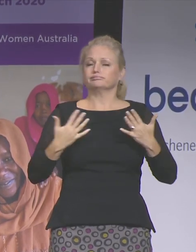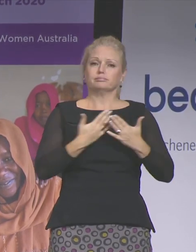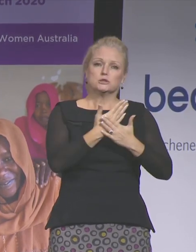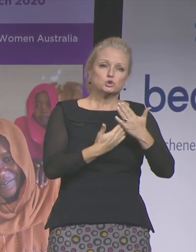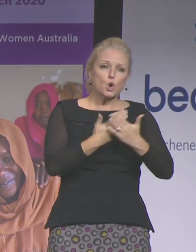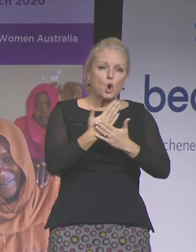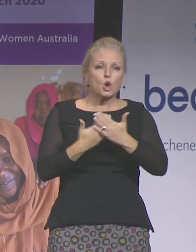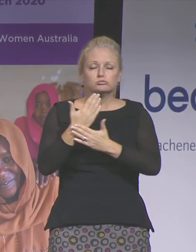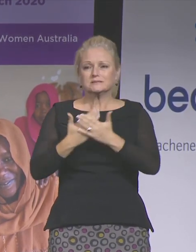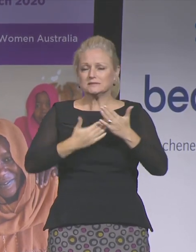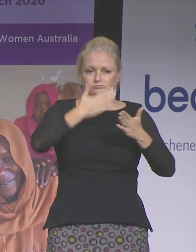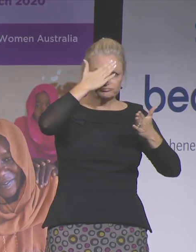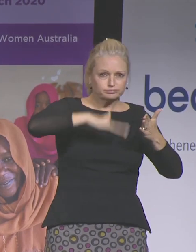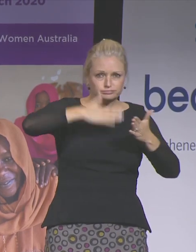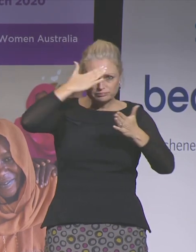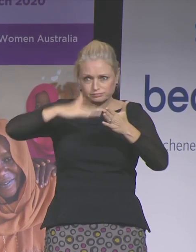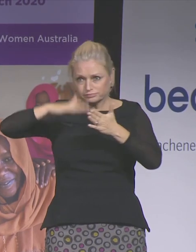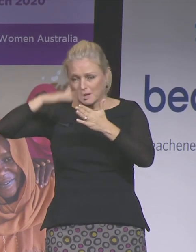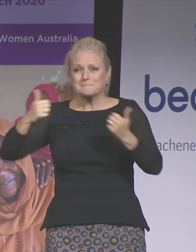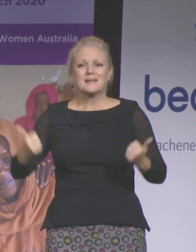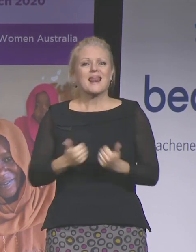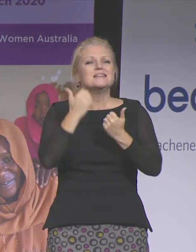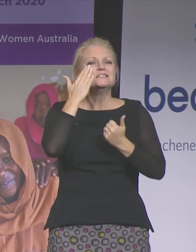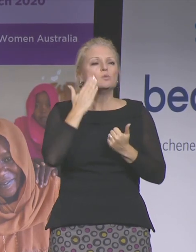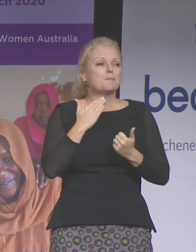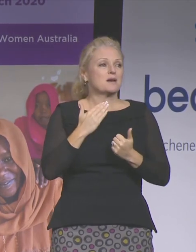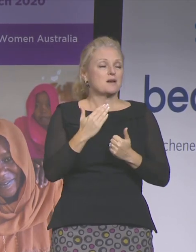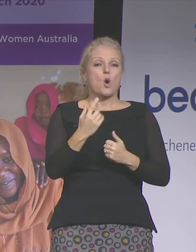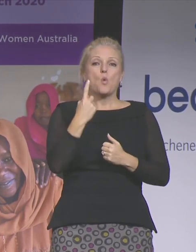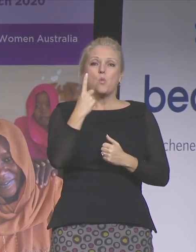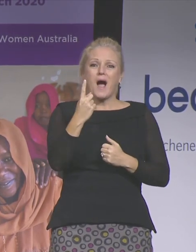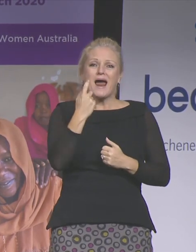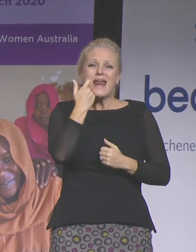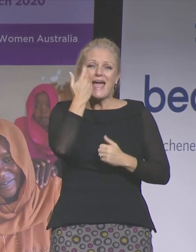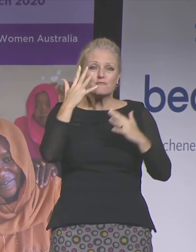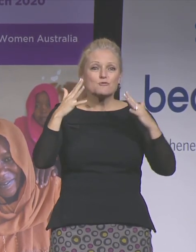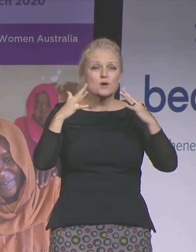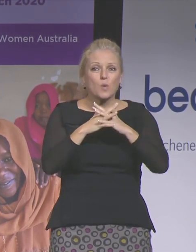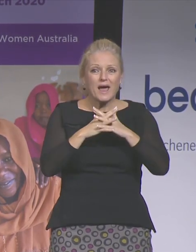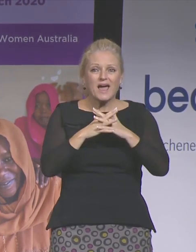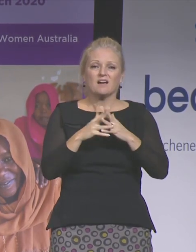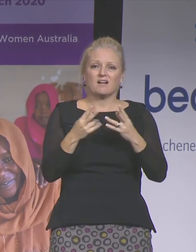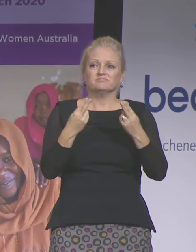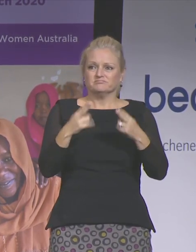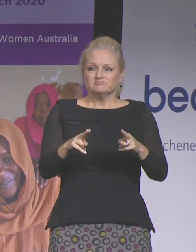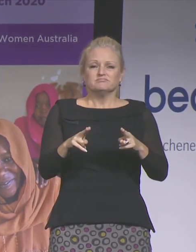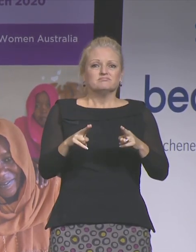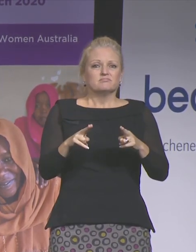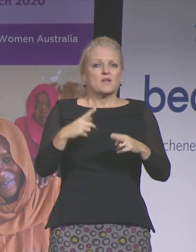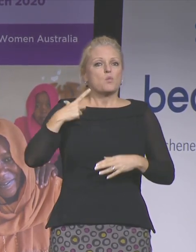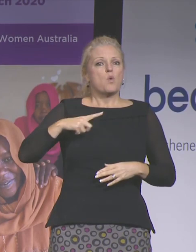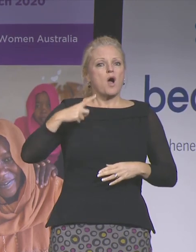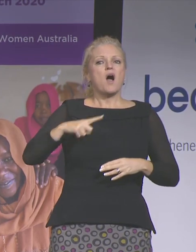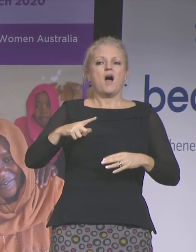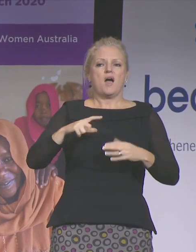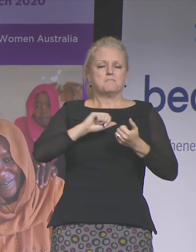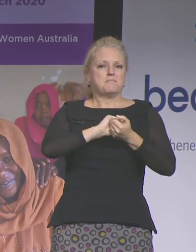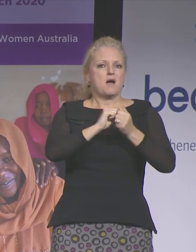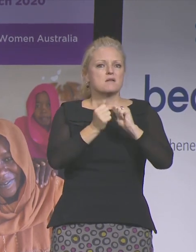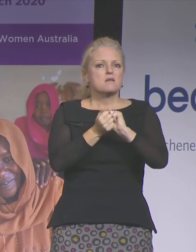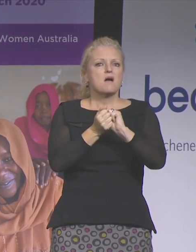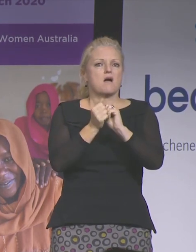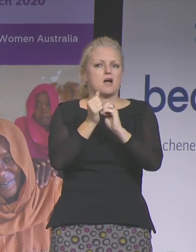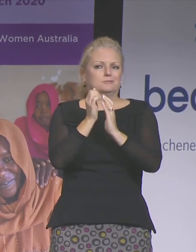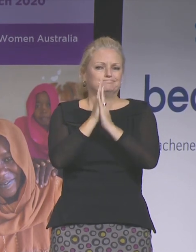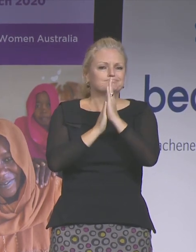more than one woman a week who loses her life at the hands of her intimate partner. The women paid